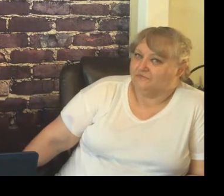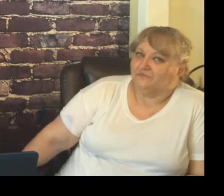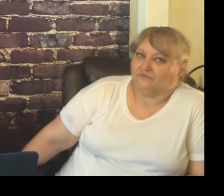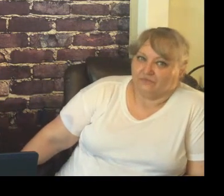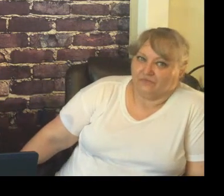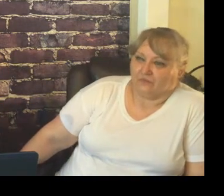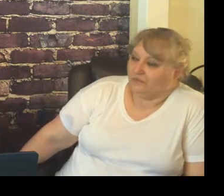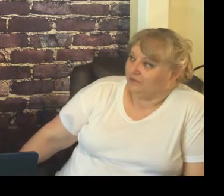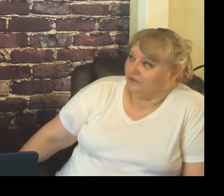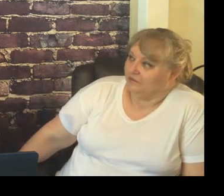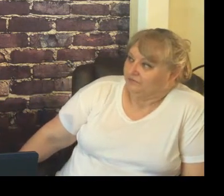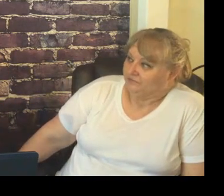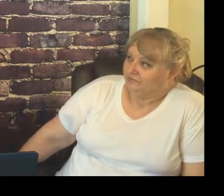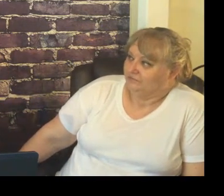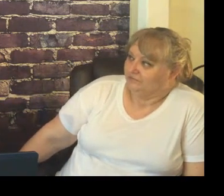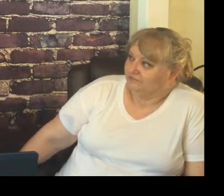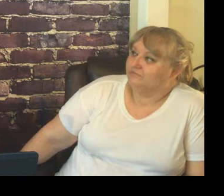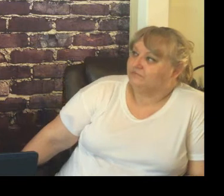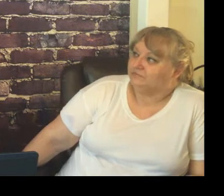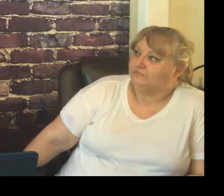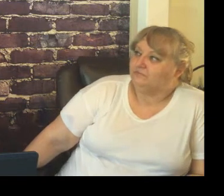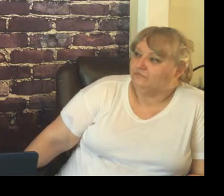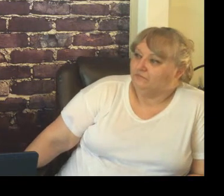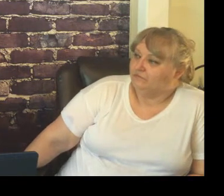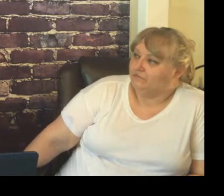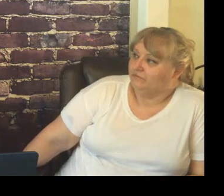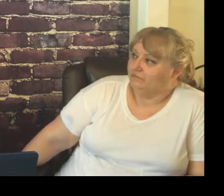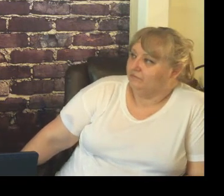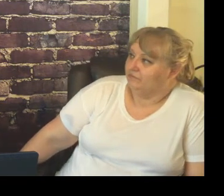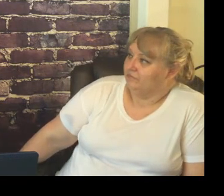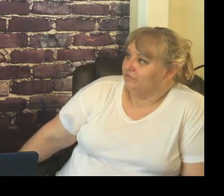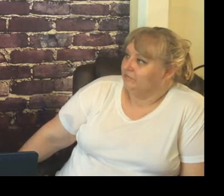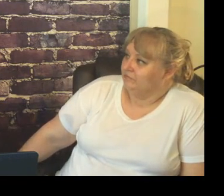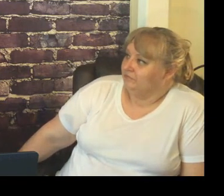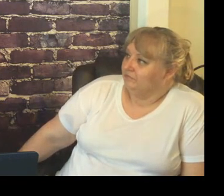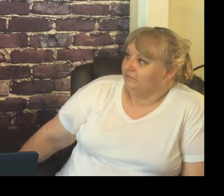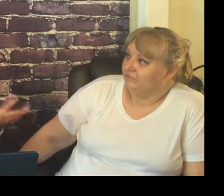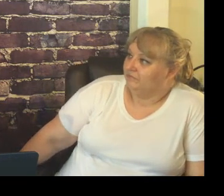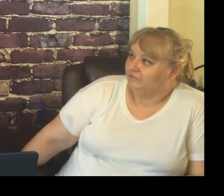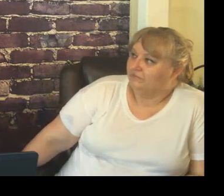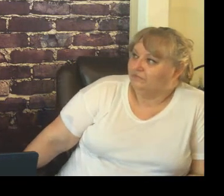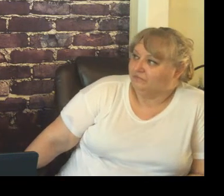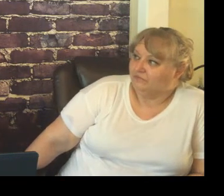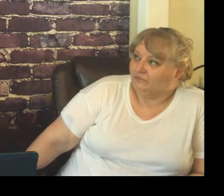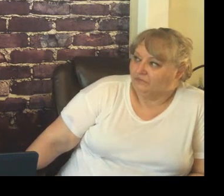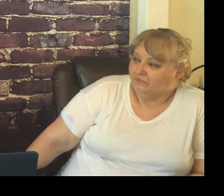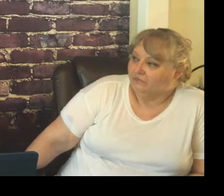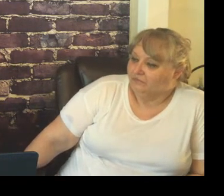able to just function and do some things he was very impressed with what they did and he came to talk to the class so